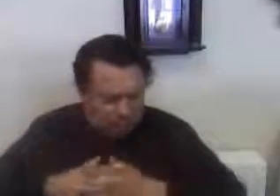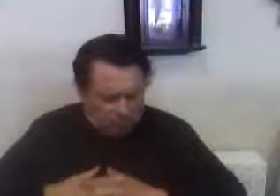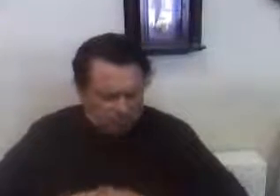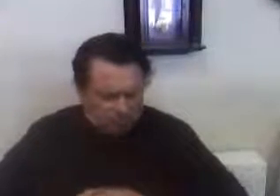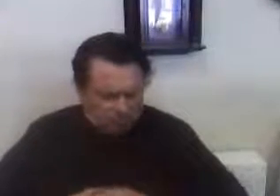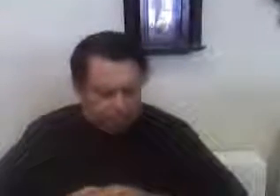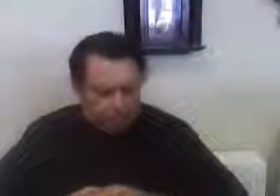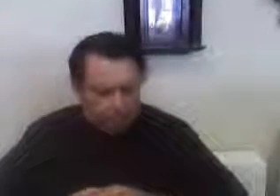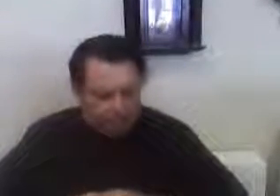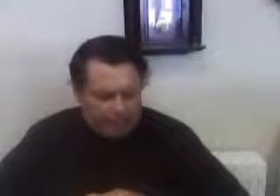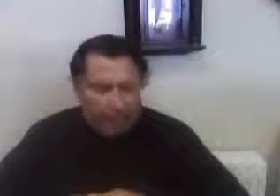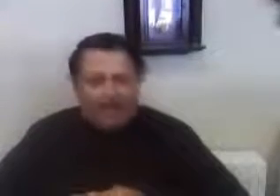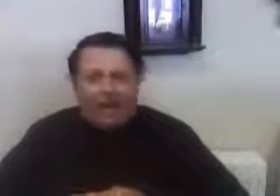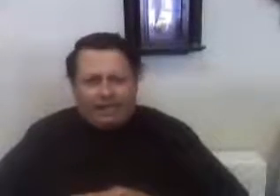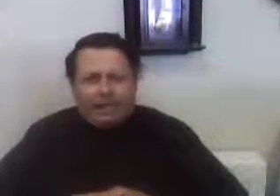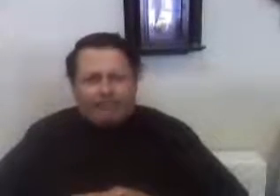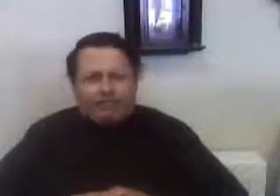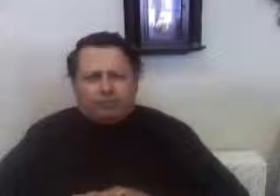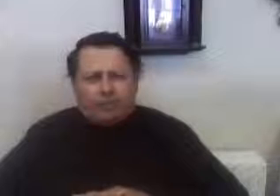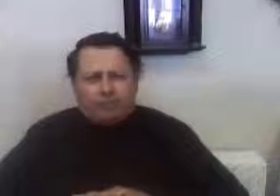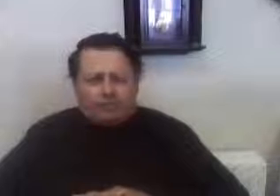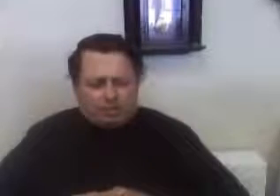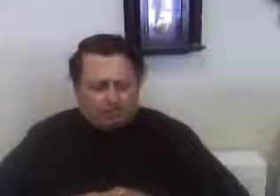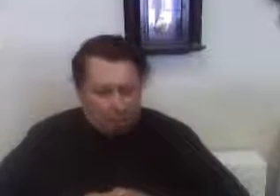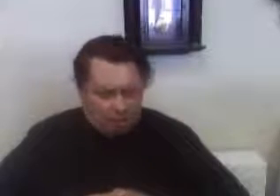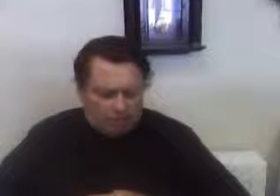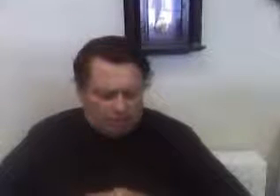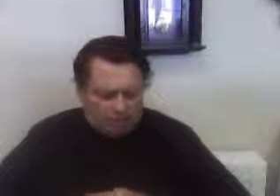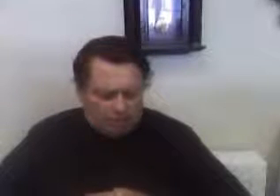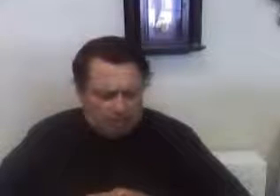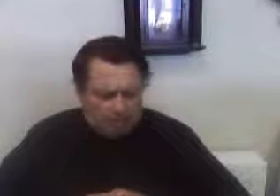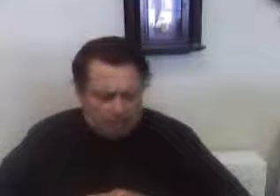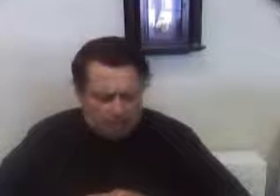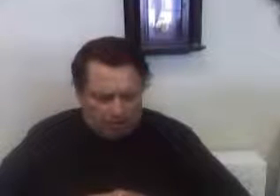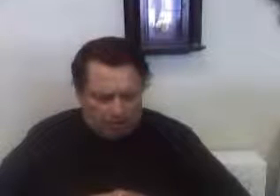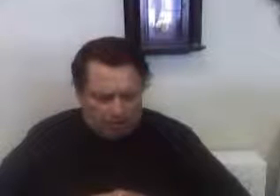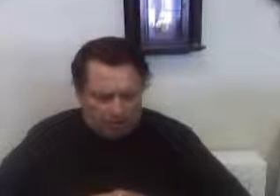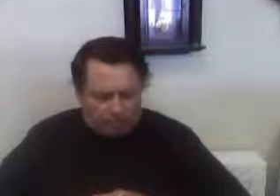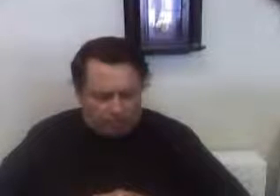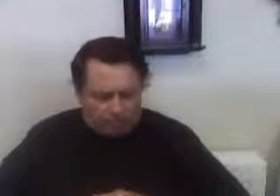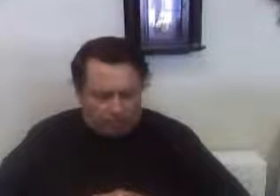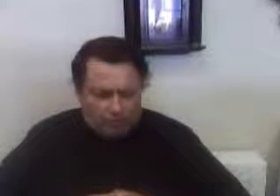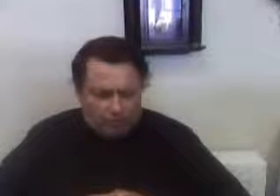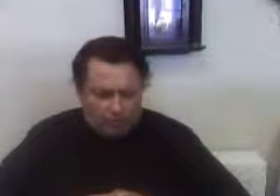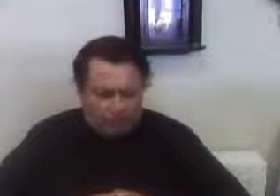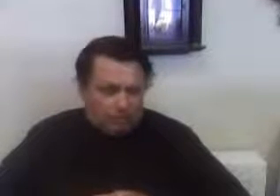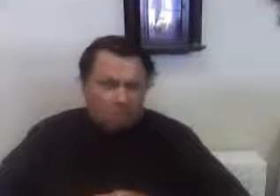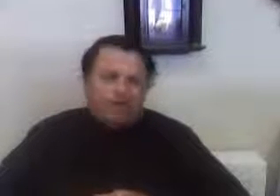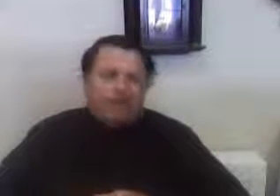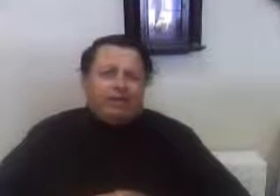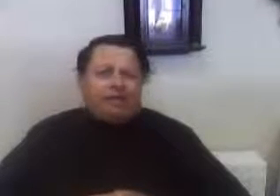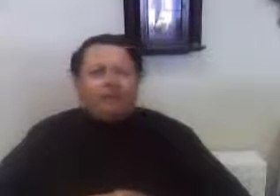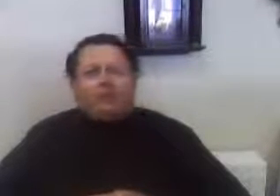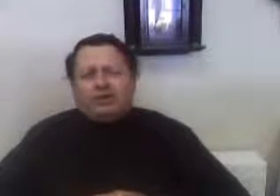probably, that I can trace in history, into the American Industrial Revolution, and was done by Henry Ford.